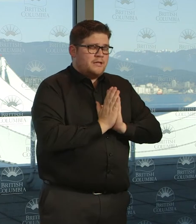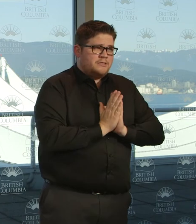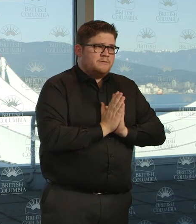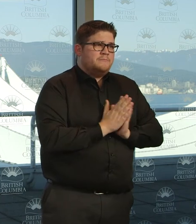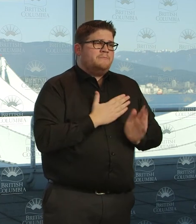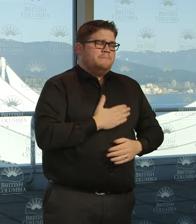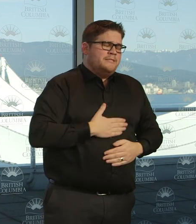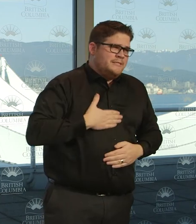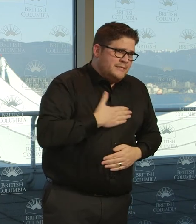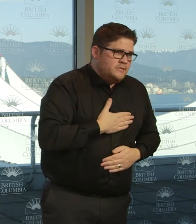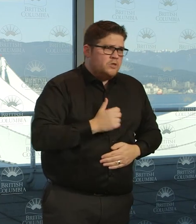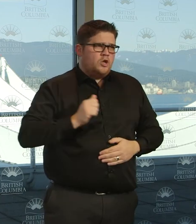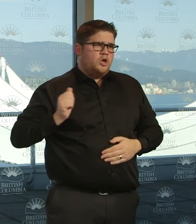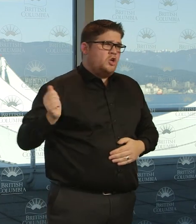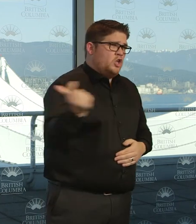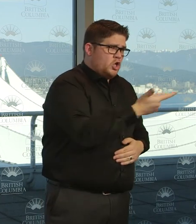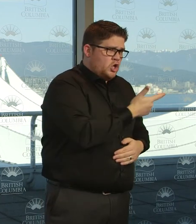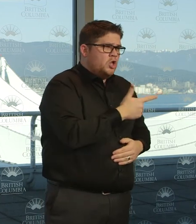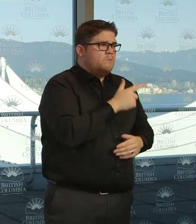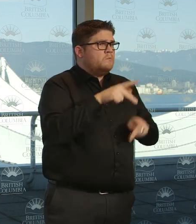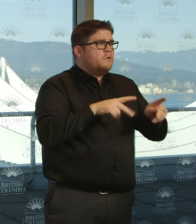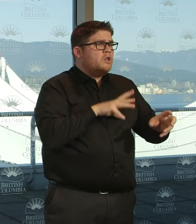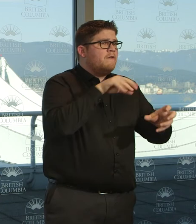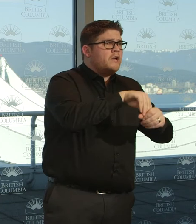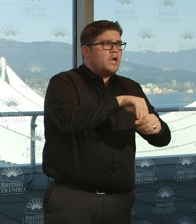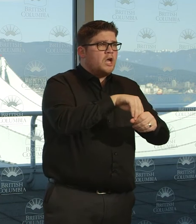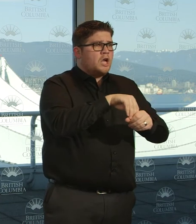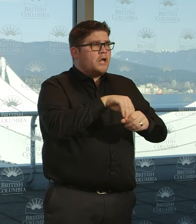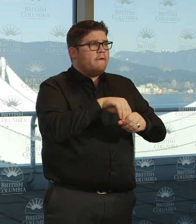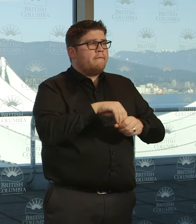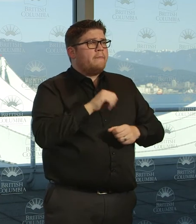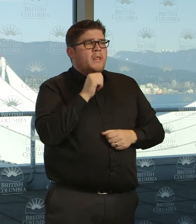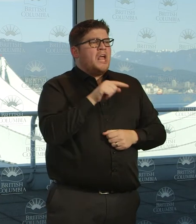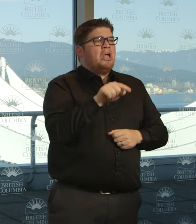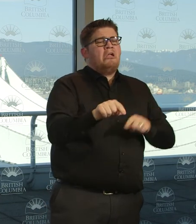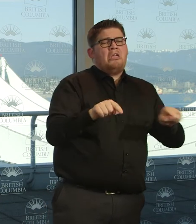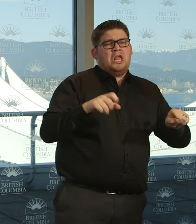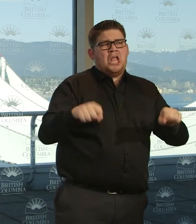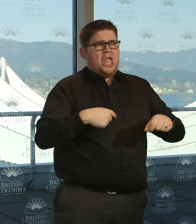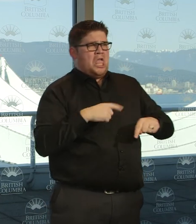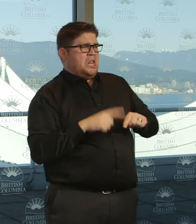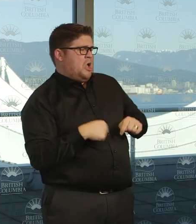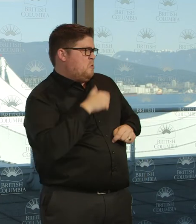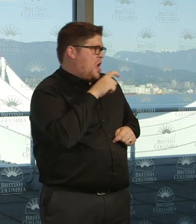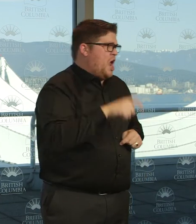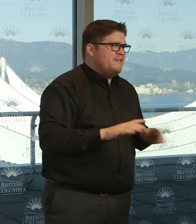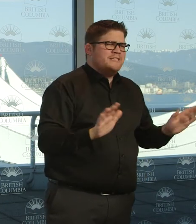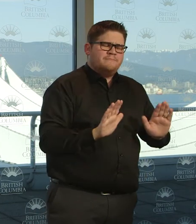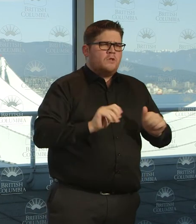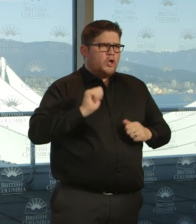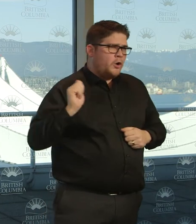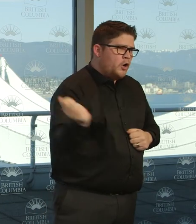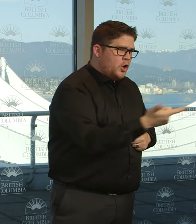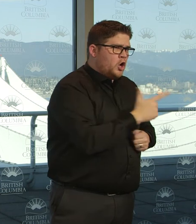efforts to stop the spread of COVID-19 in British Columbia. And some of the actions that have taken place if